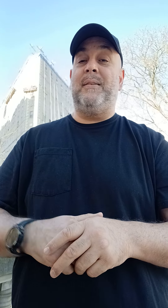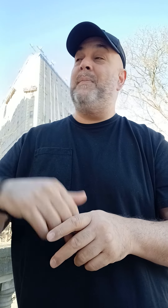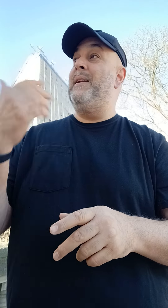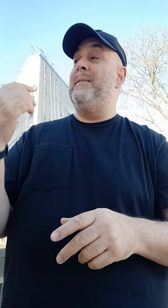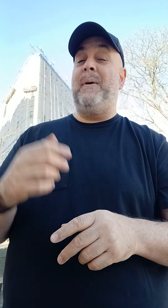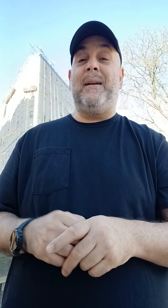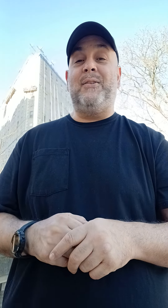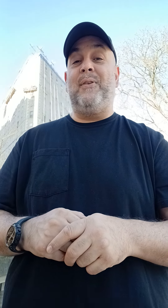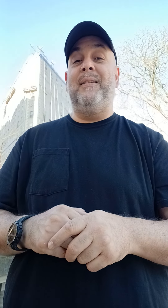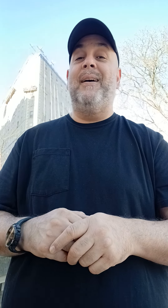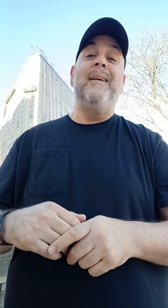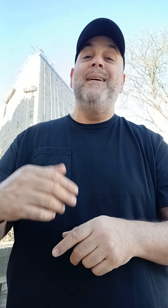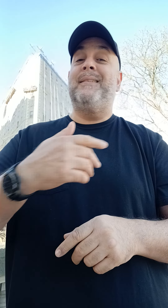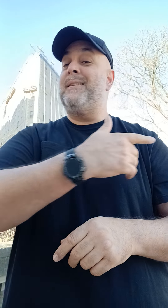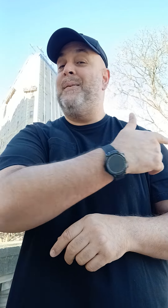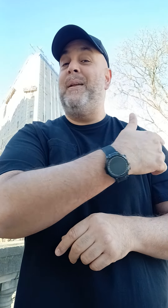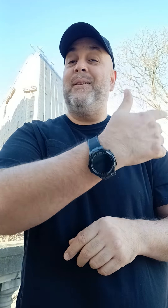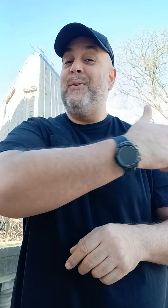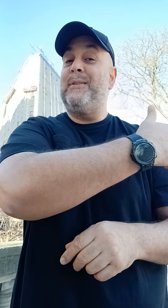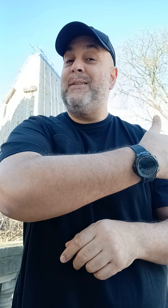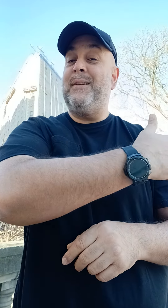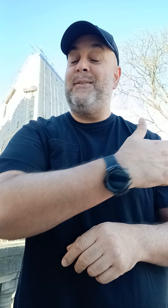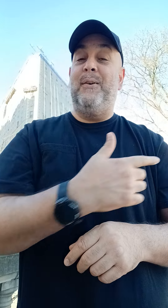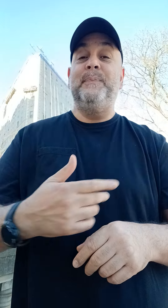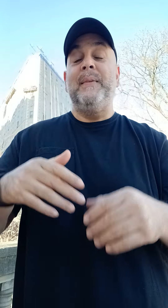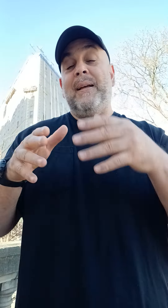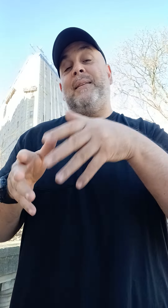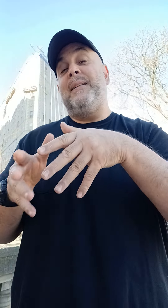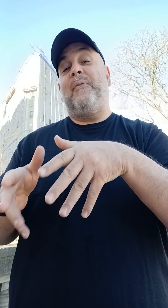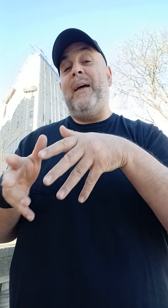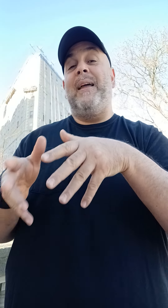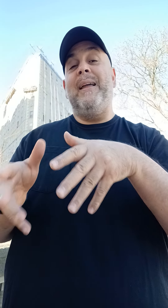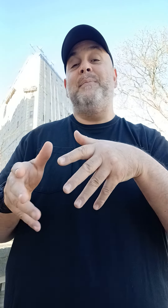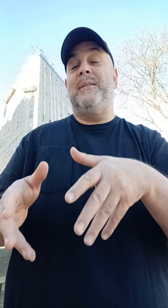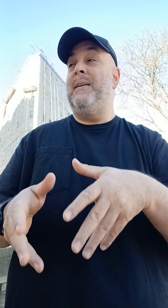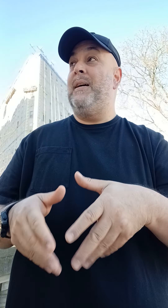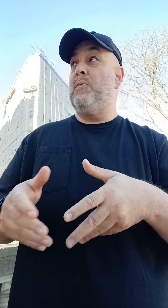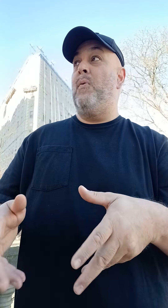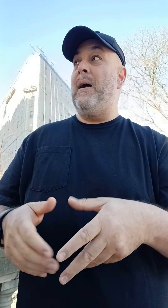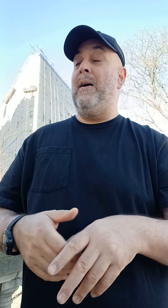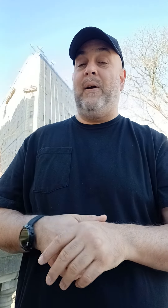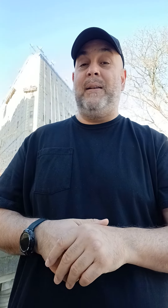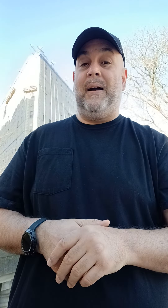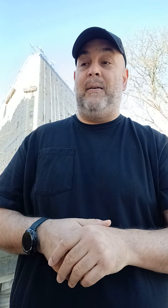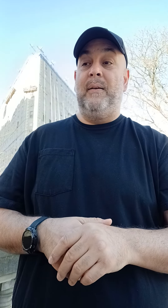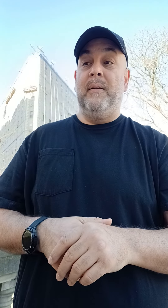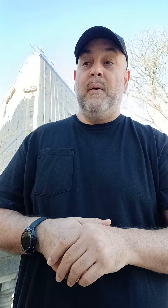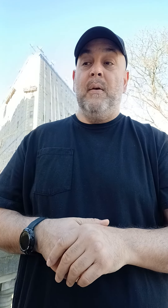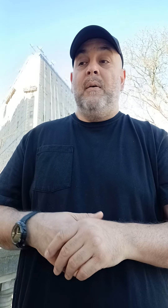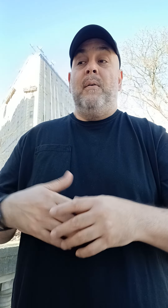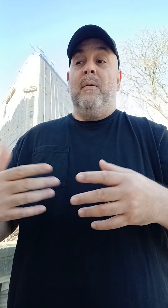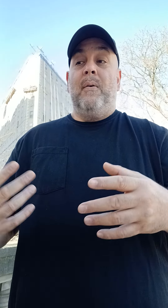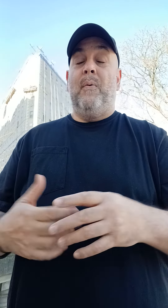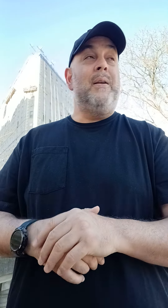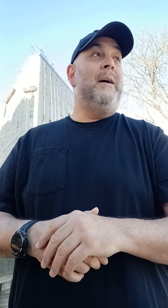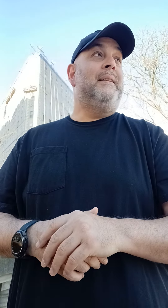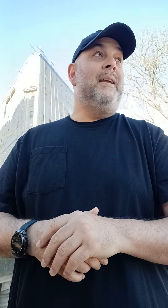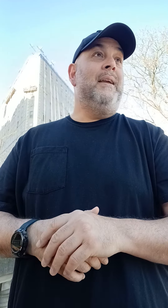and somebody in the back is trying to touch somebody in the no touch touch zone. That's flight AMC. That's where we're at right now. What am I thinking?